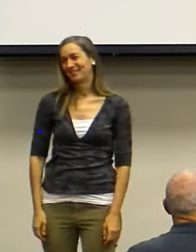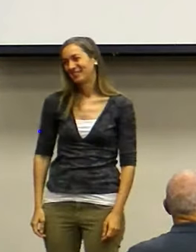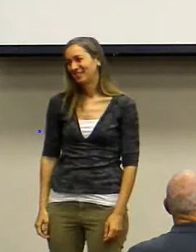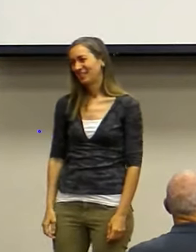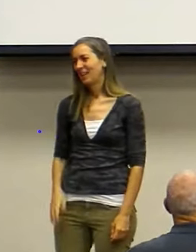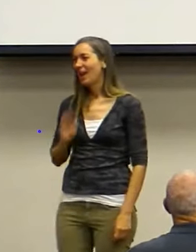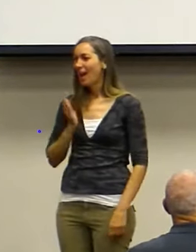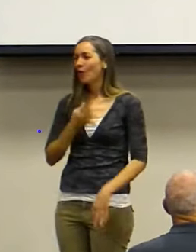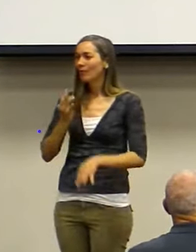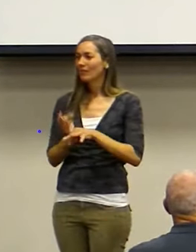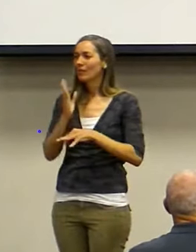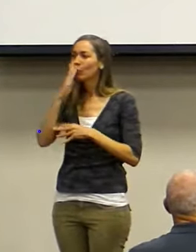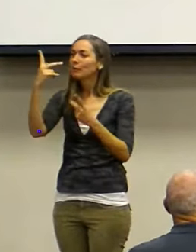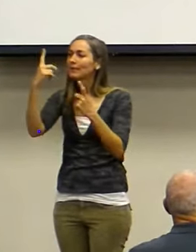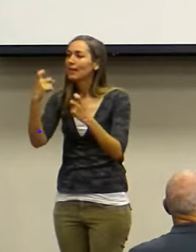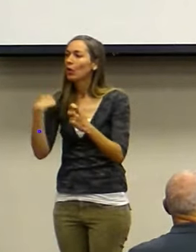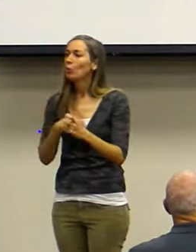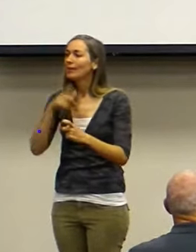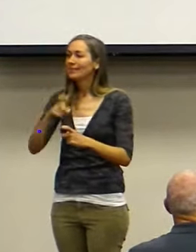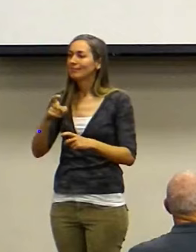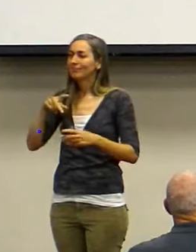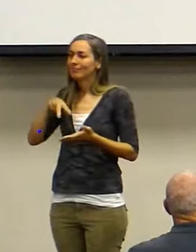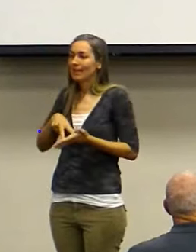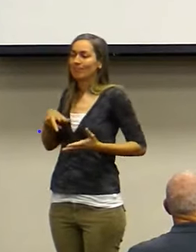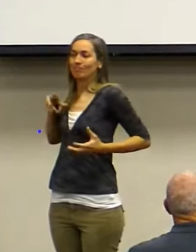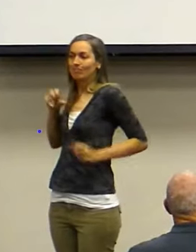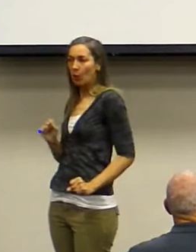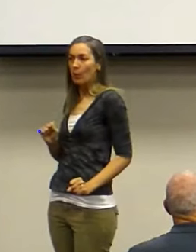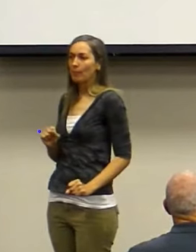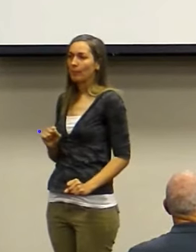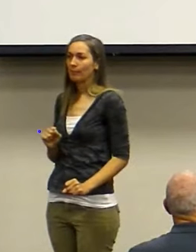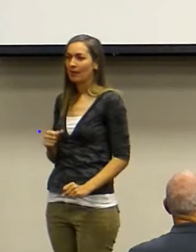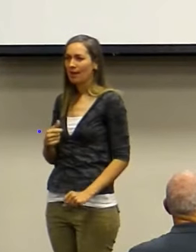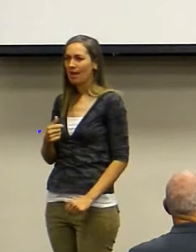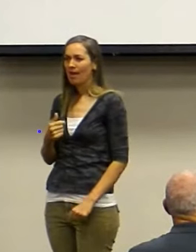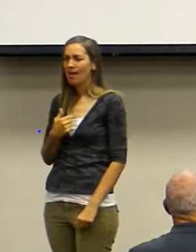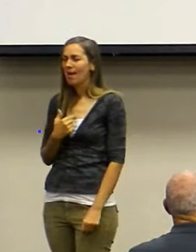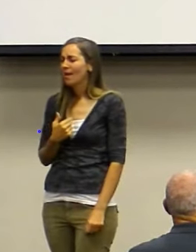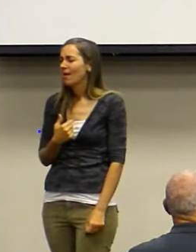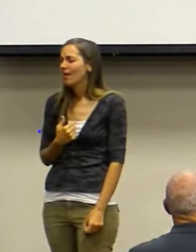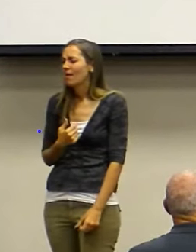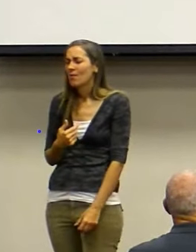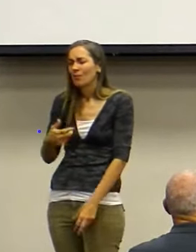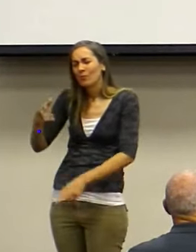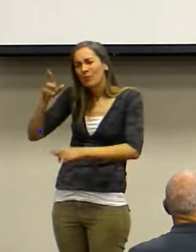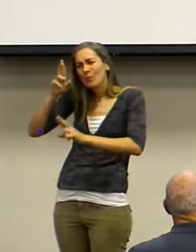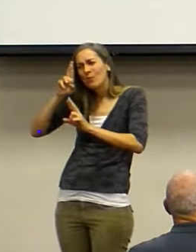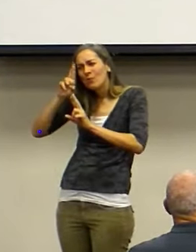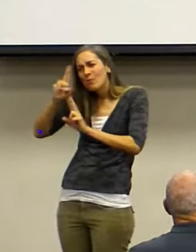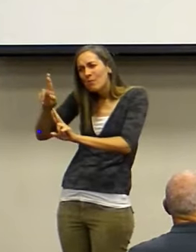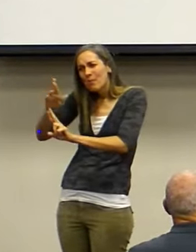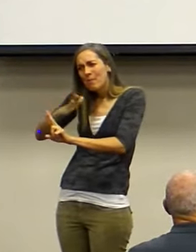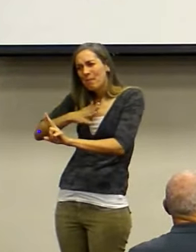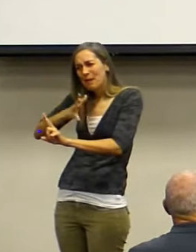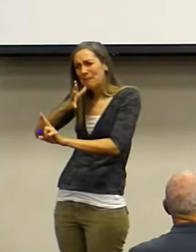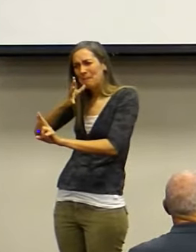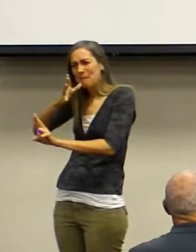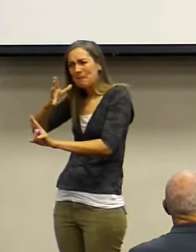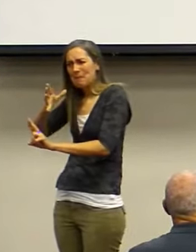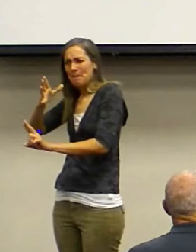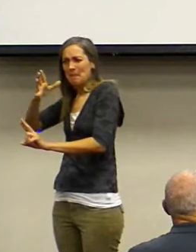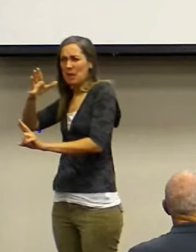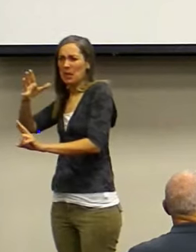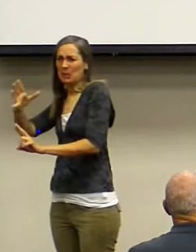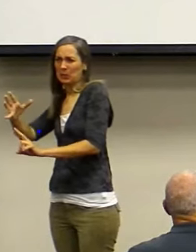that I admire the most is my grandmother. And about three years, three weeks ago, three years, three weeks ago, feels like three years,